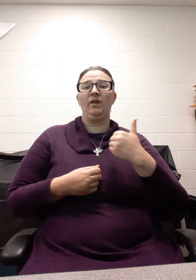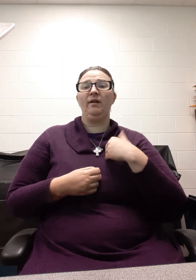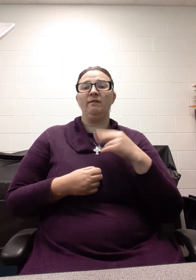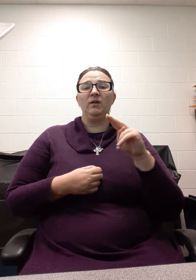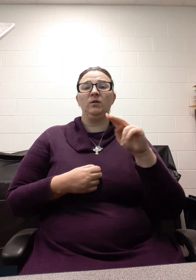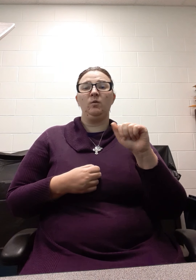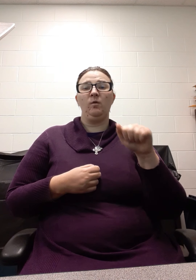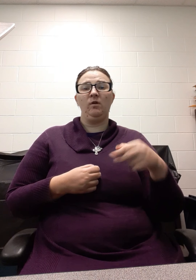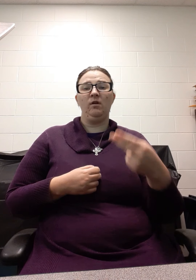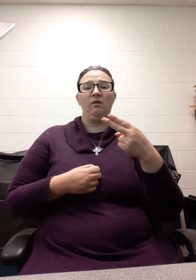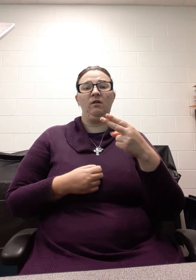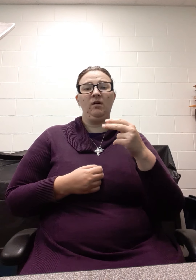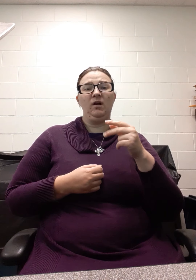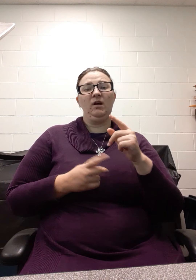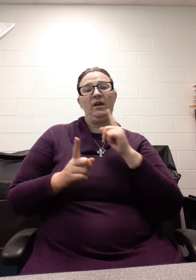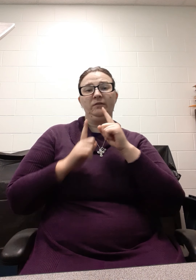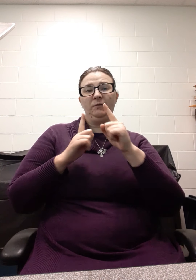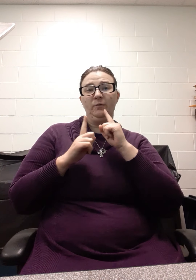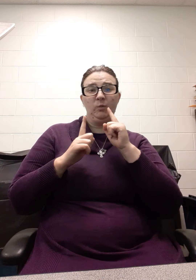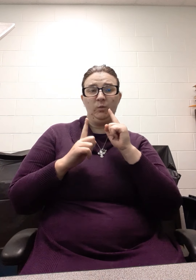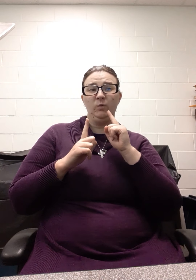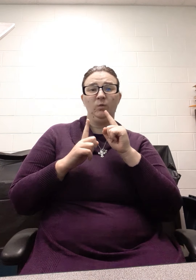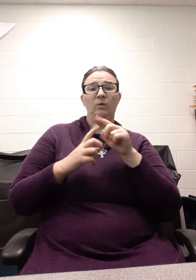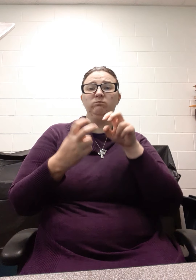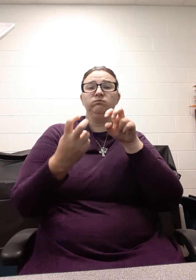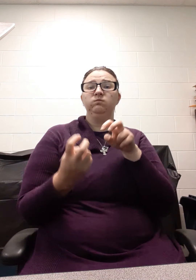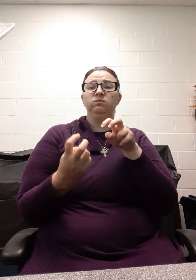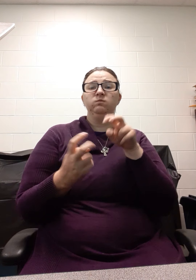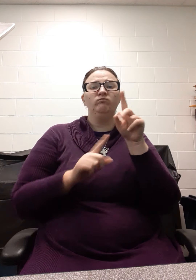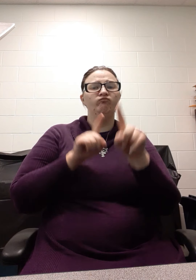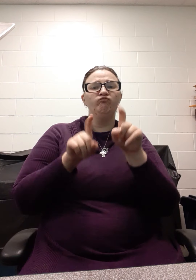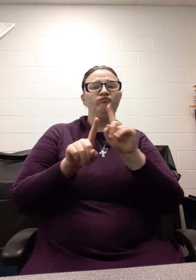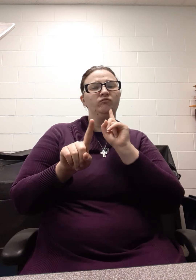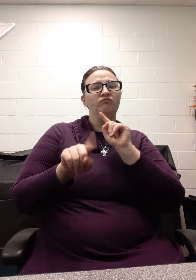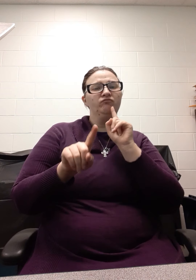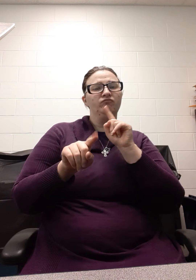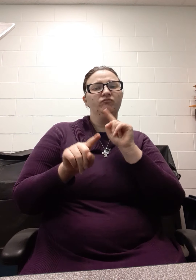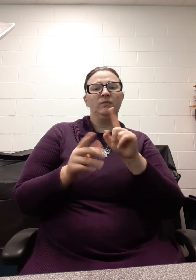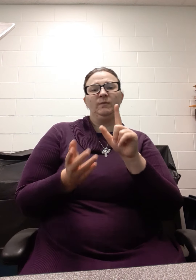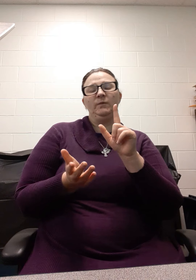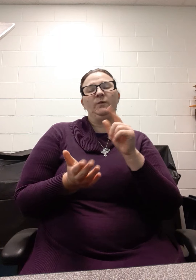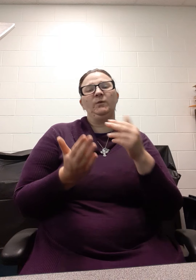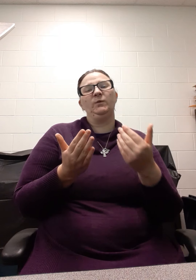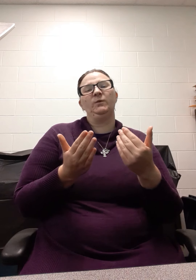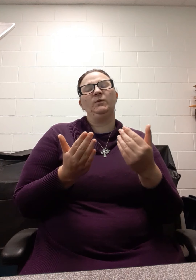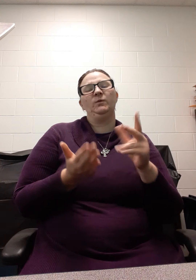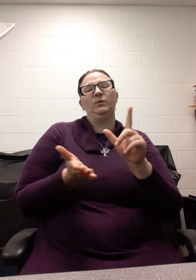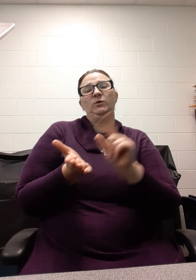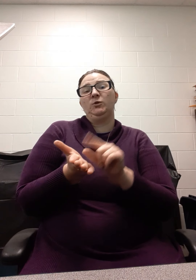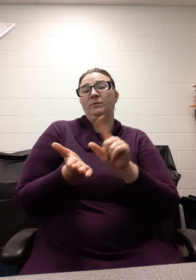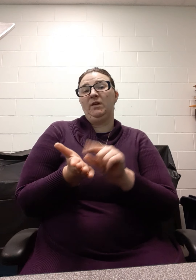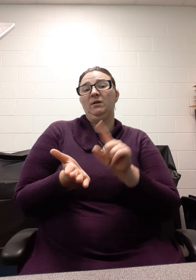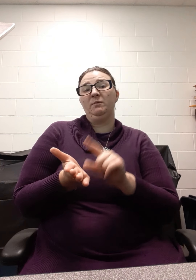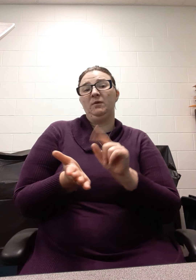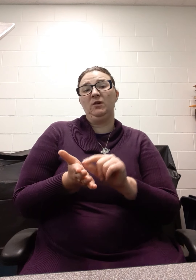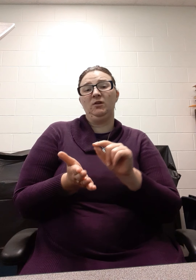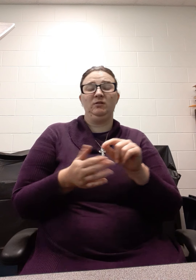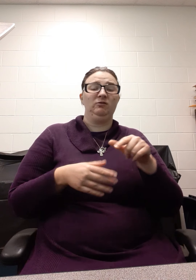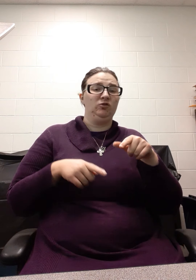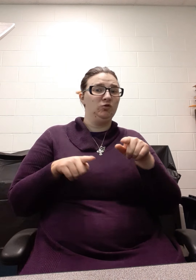in Noah's time. There's an atheist lady from a newspaper, a local newspaper there in Noah's time, and she